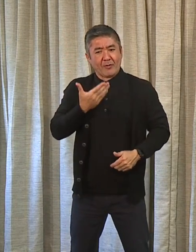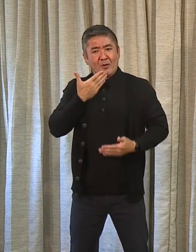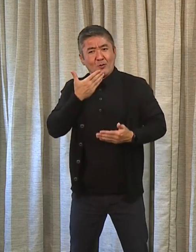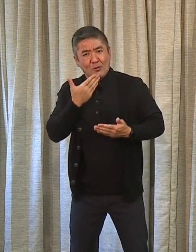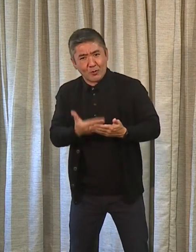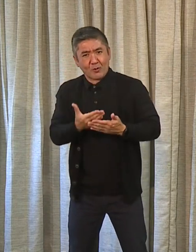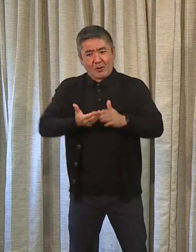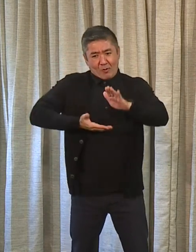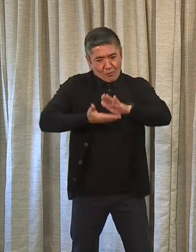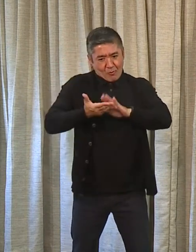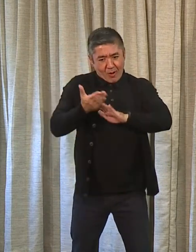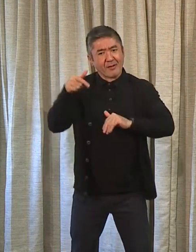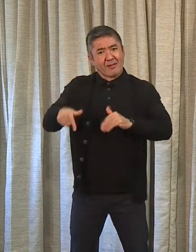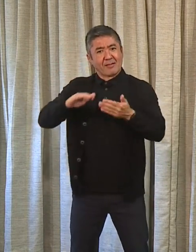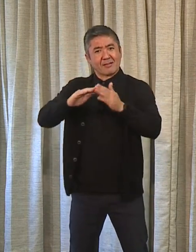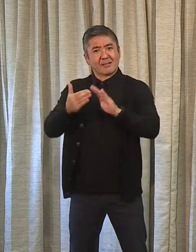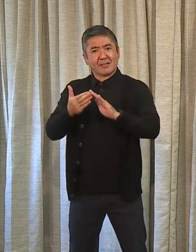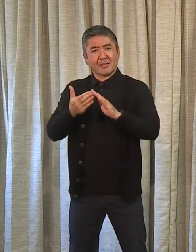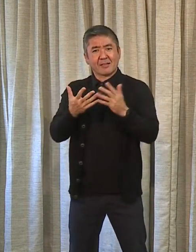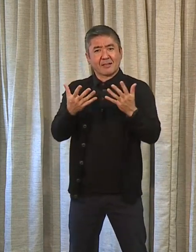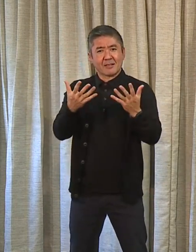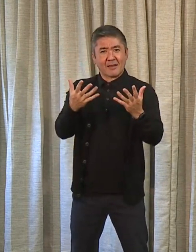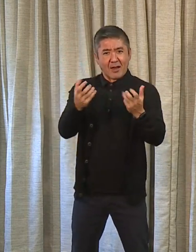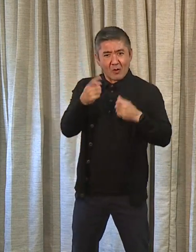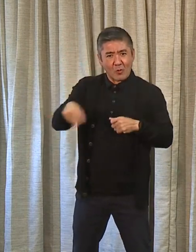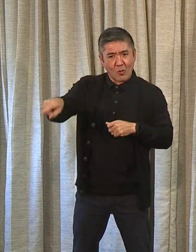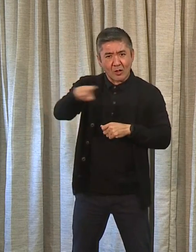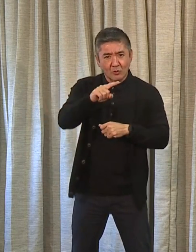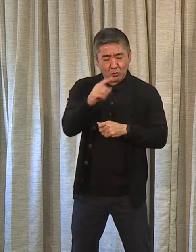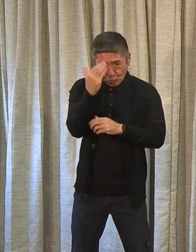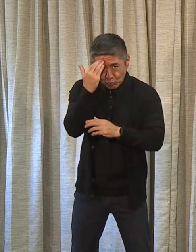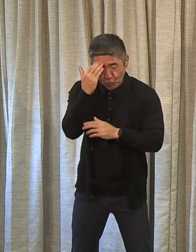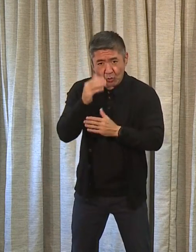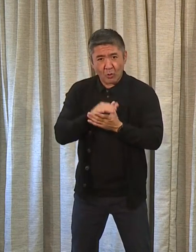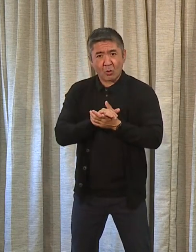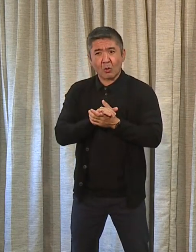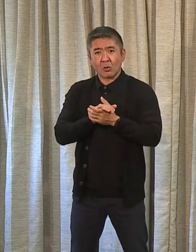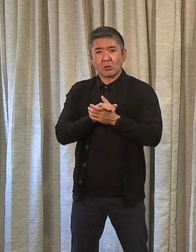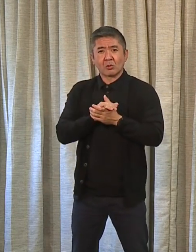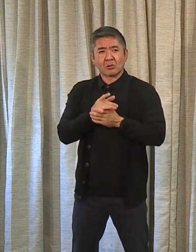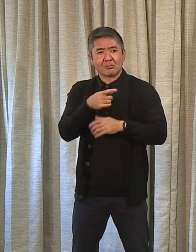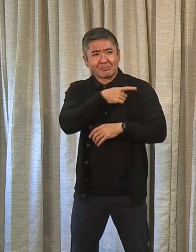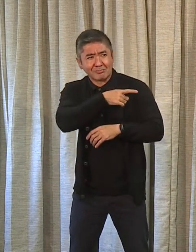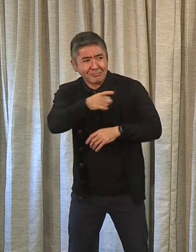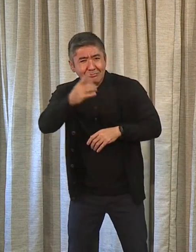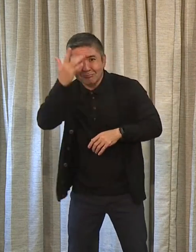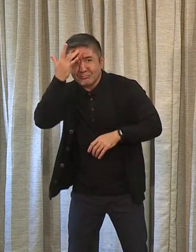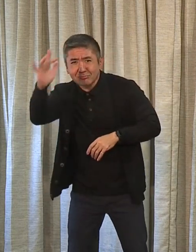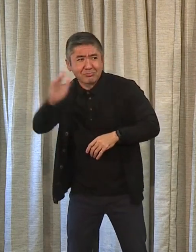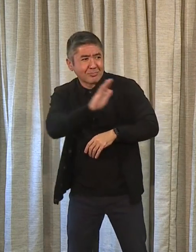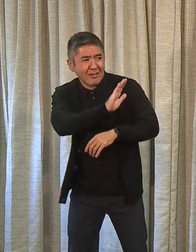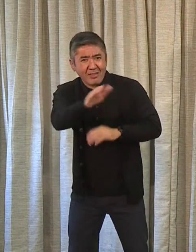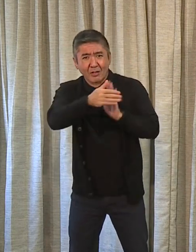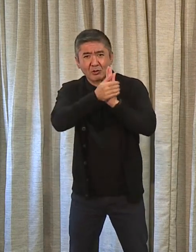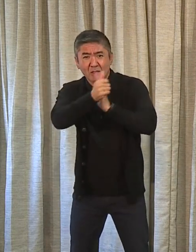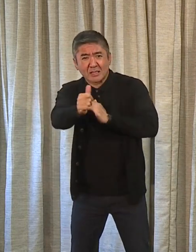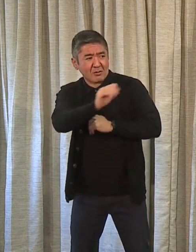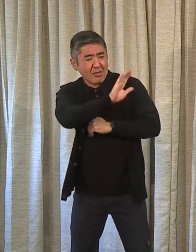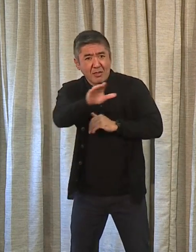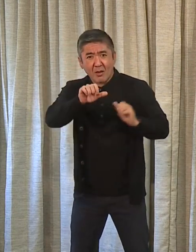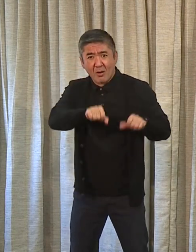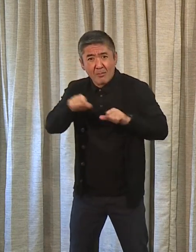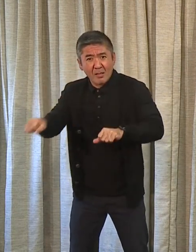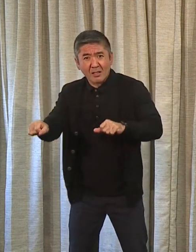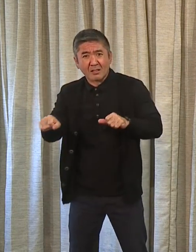city. I want to reassure you that the intelligence and capabilities of the people that you just listened to and a whole lot